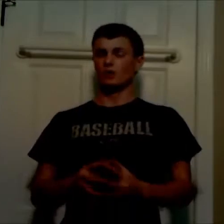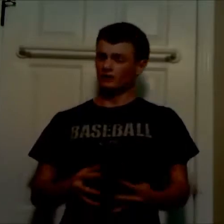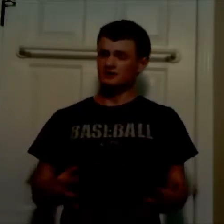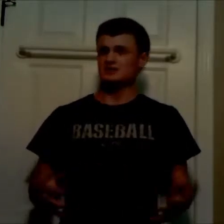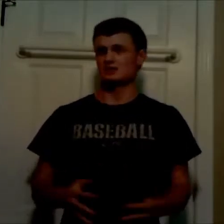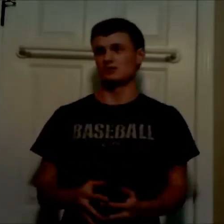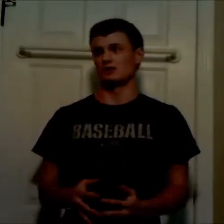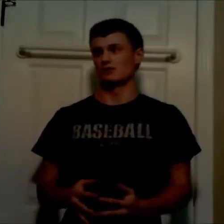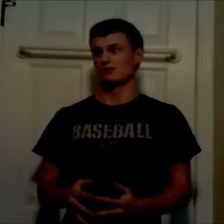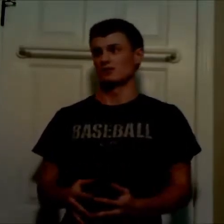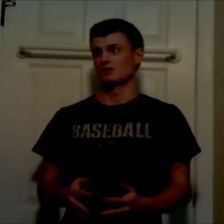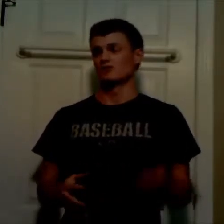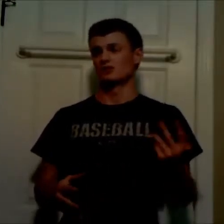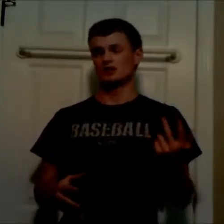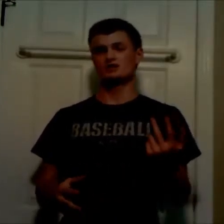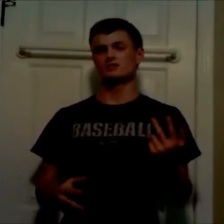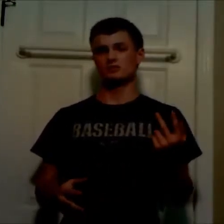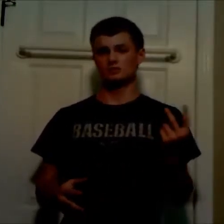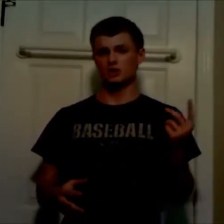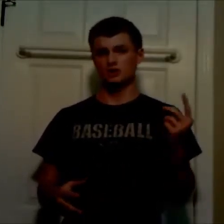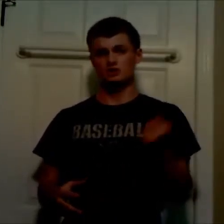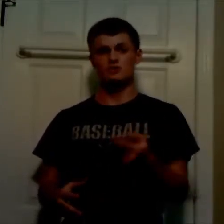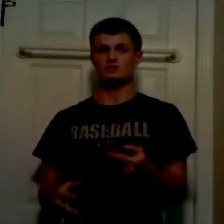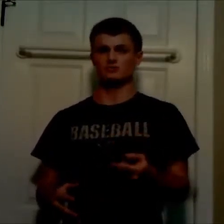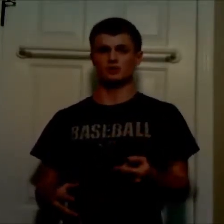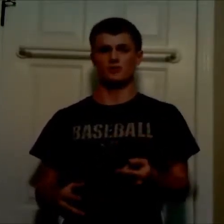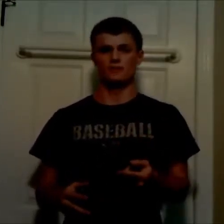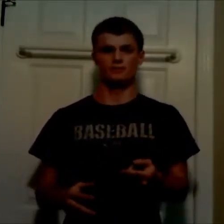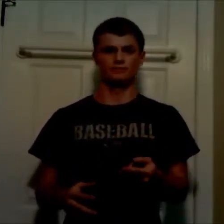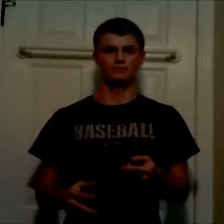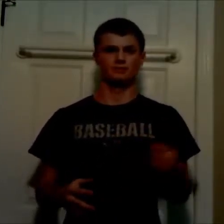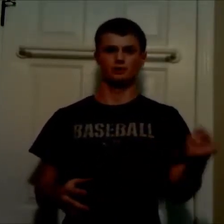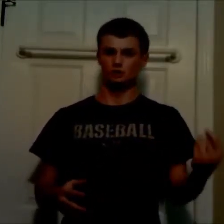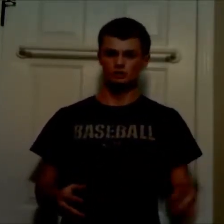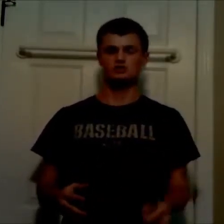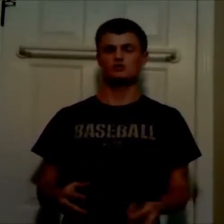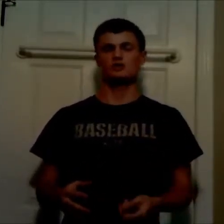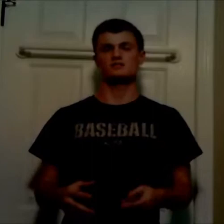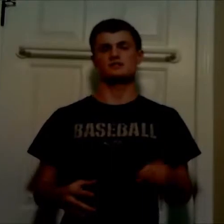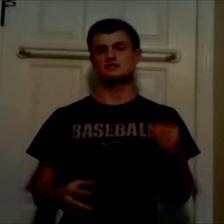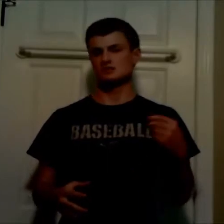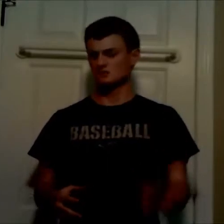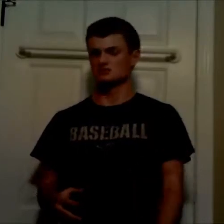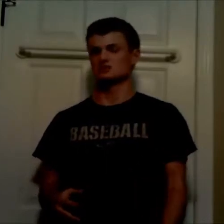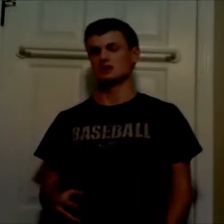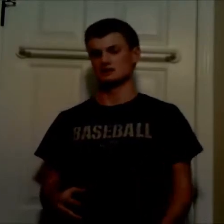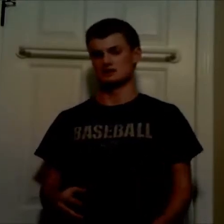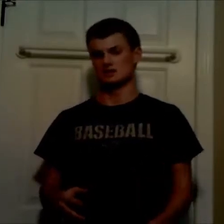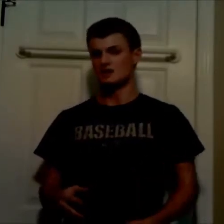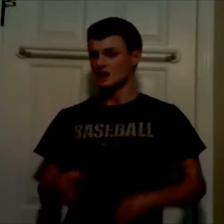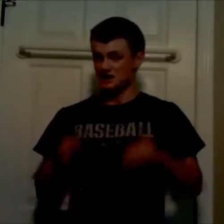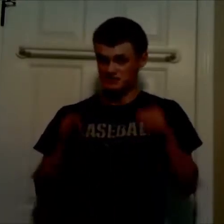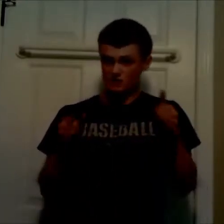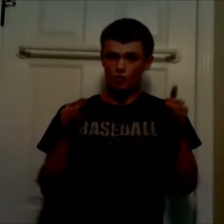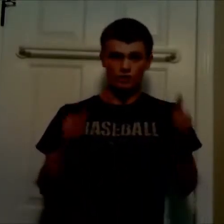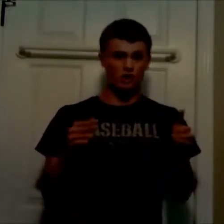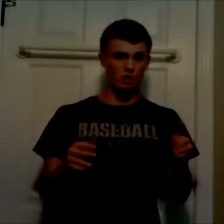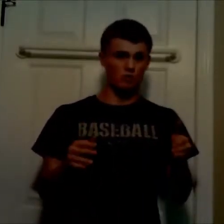Well, let's think about it. For the next, for two years from now, including 2018, 2019, if they want to go